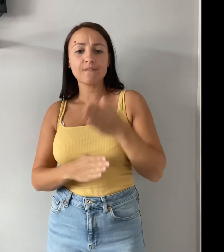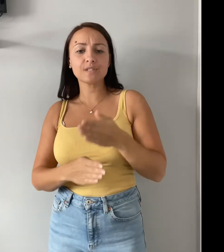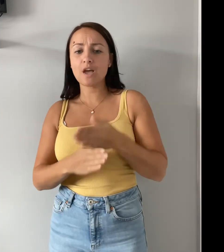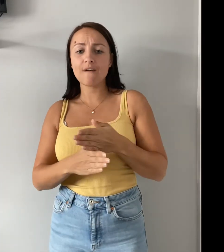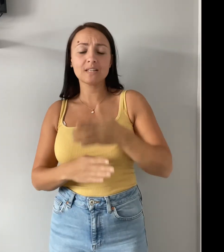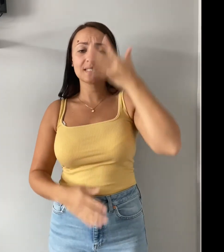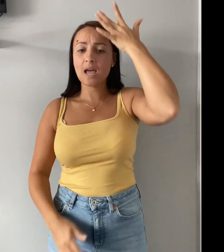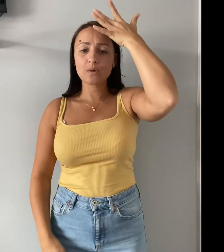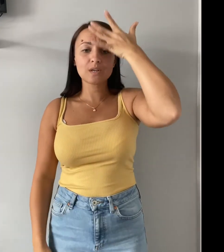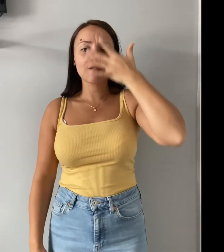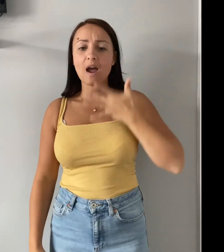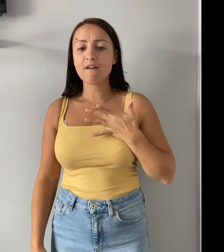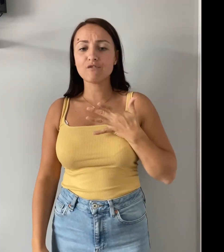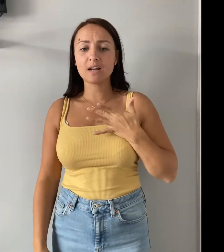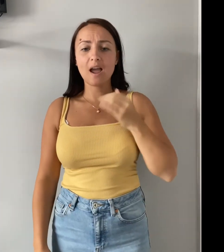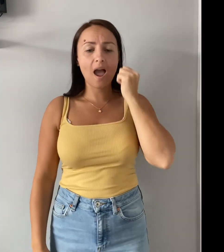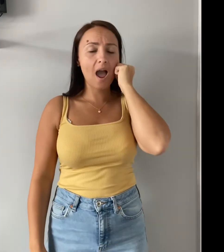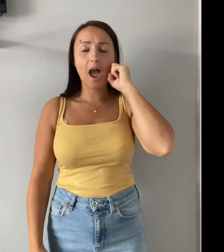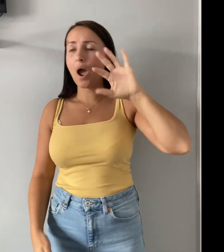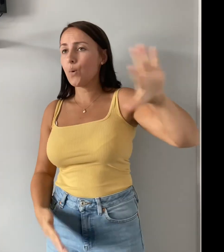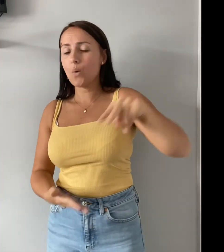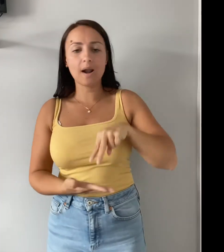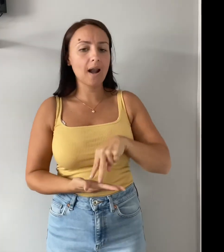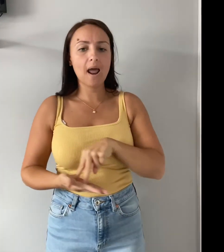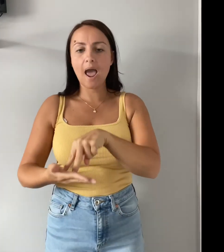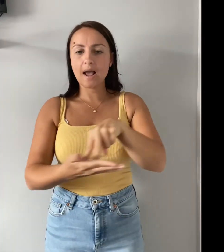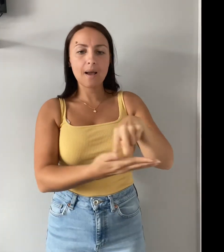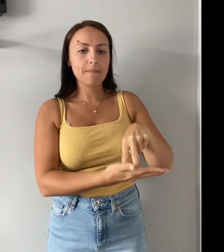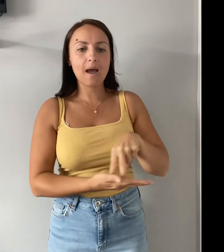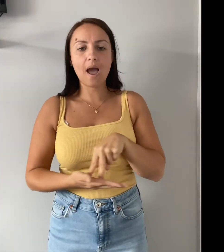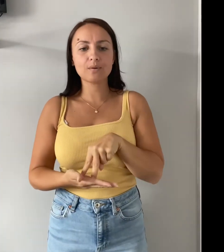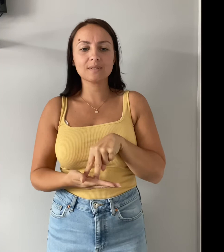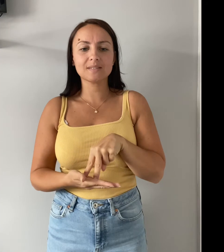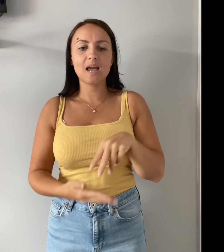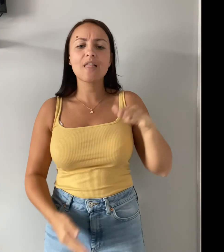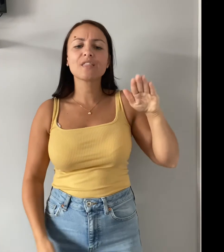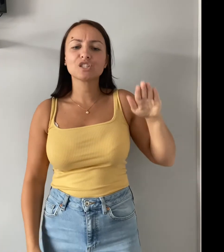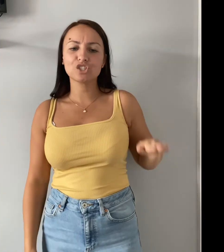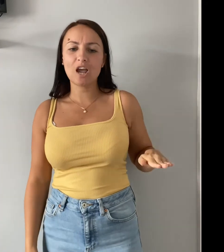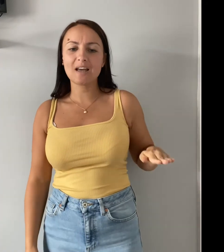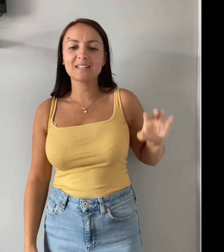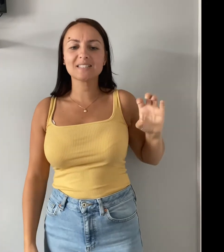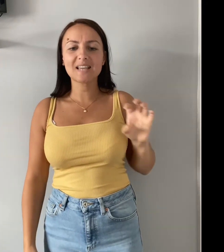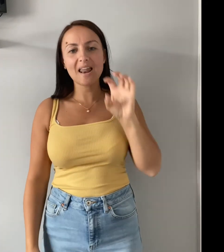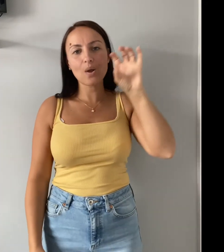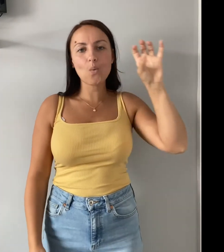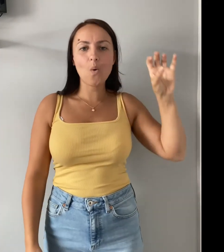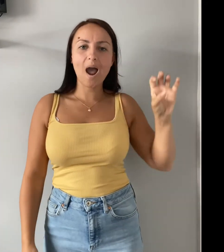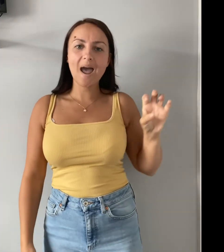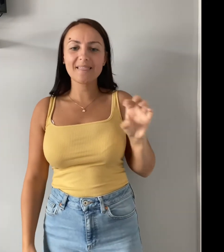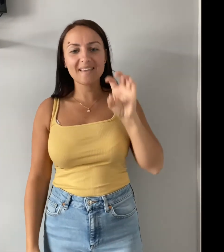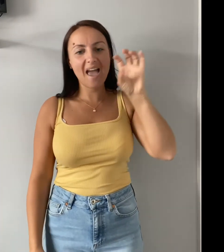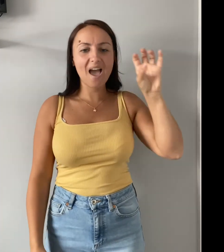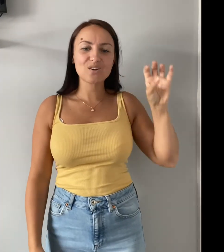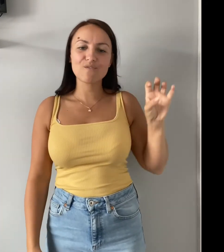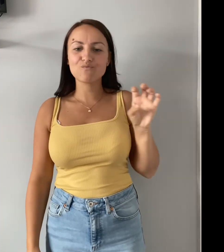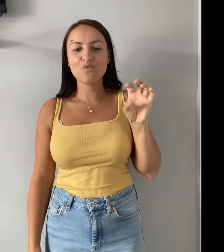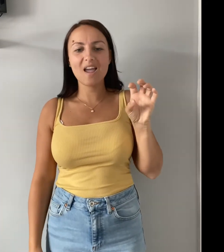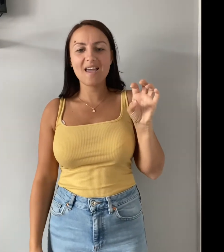service, how come on, I wouldn't hang about This child is getting wildly out of me